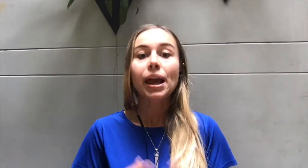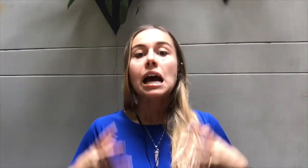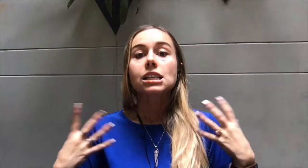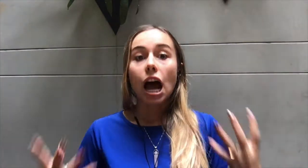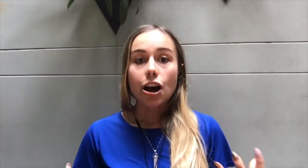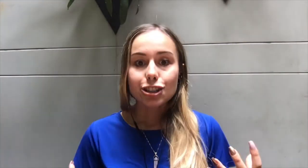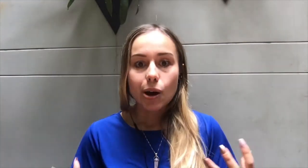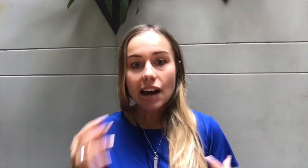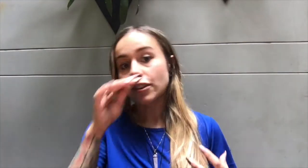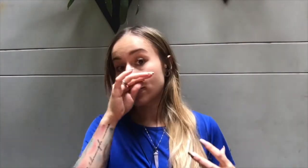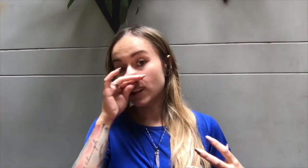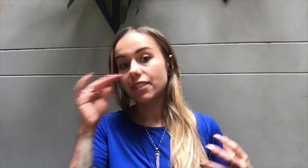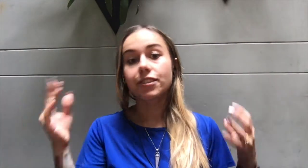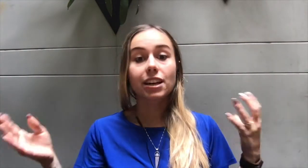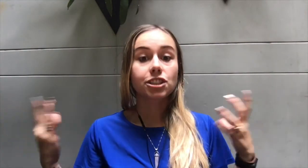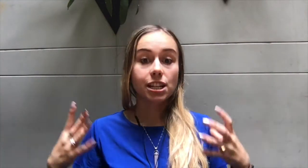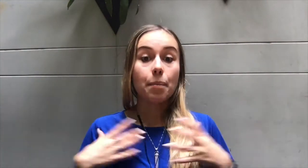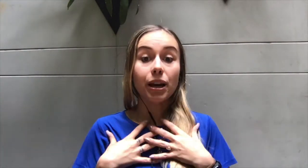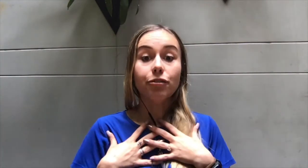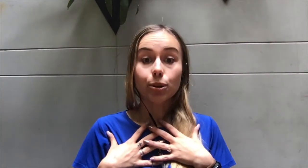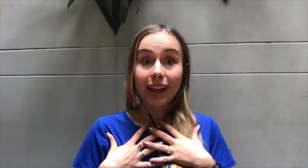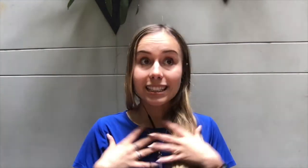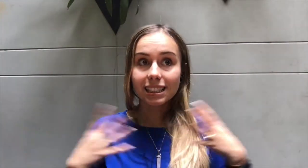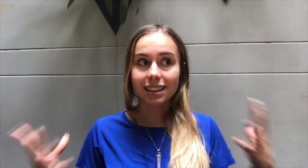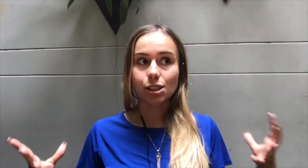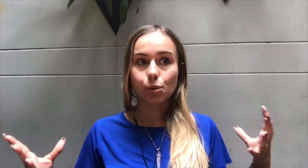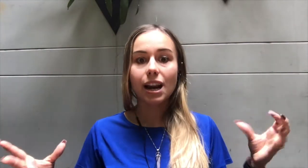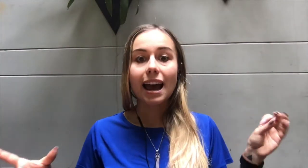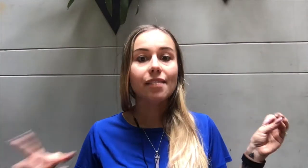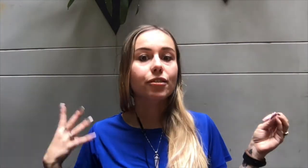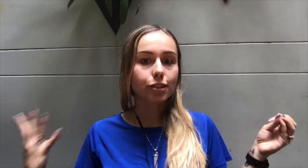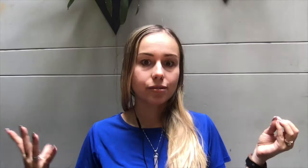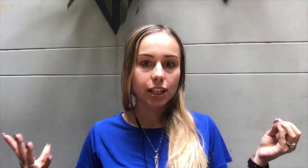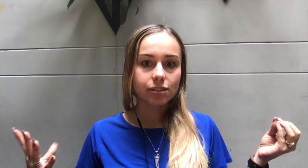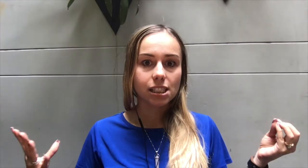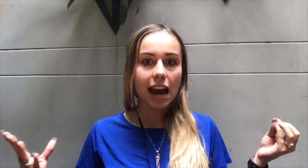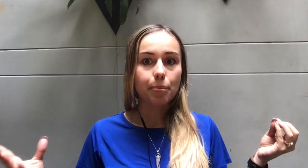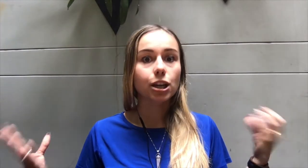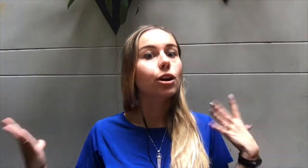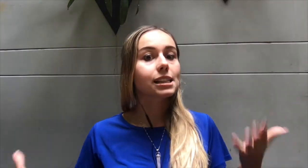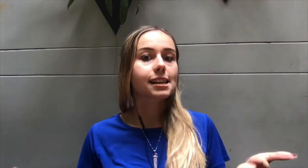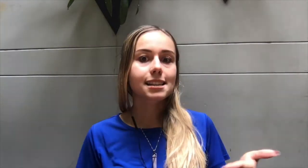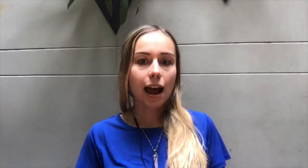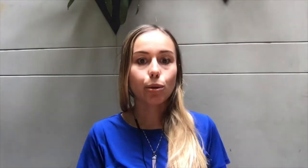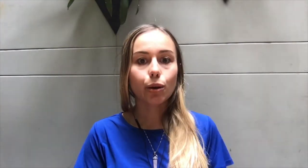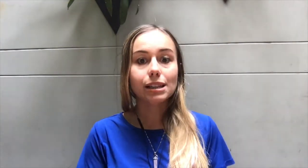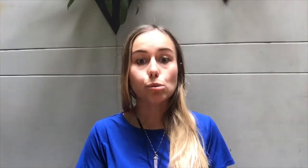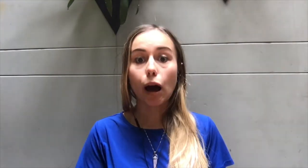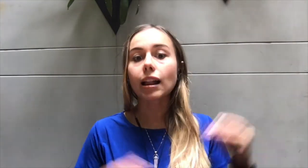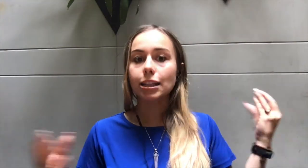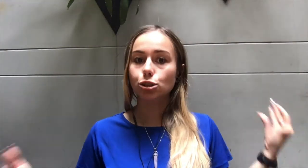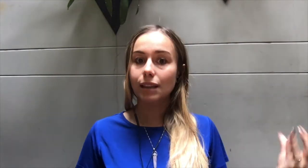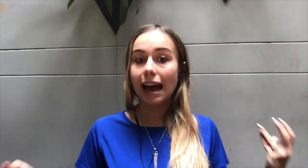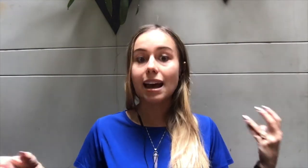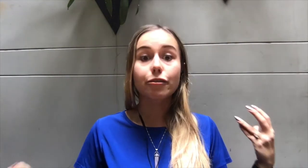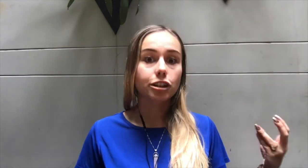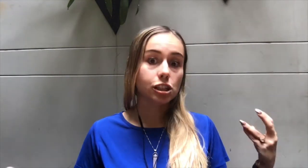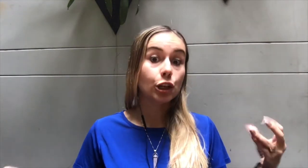I also have a free VFT tapping. If you liked this one, I have a free VFT tapping. You guys can download as well and do that every single